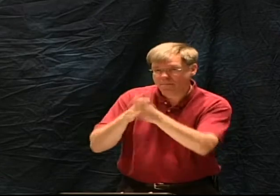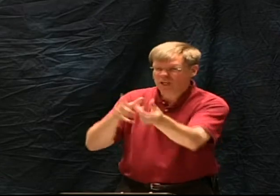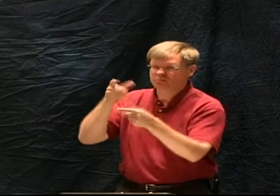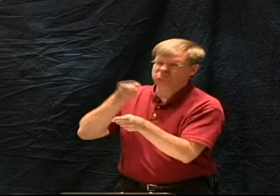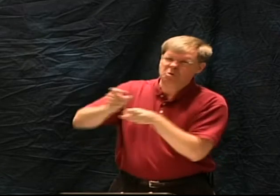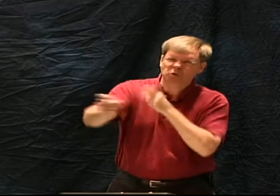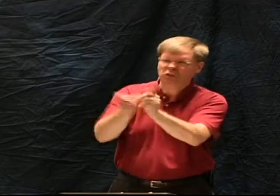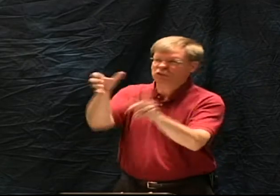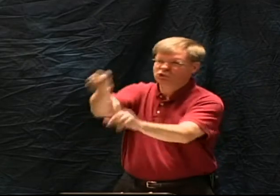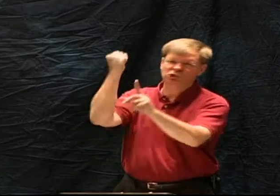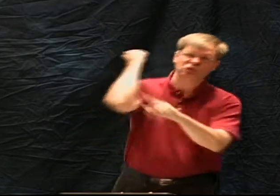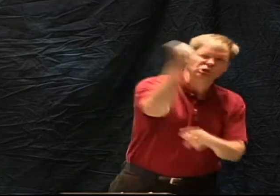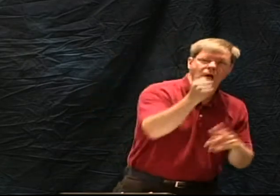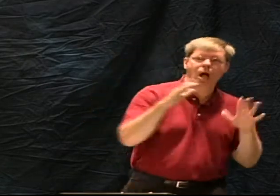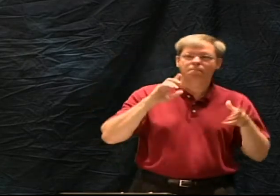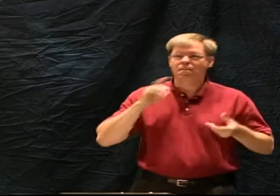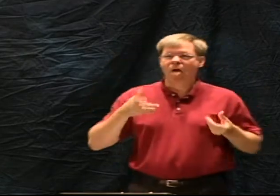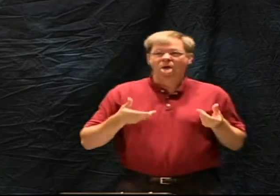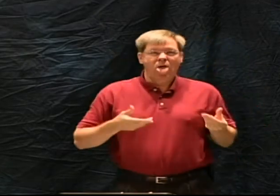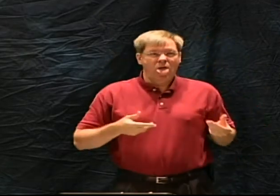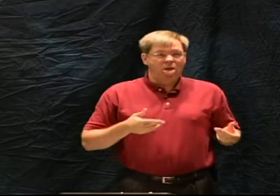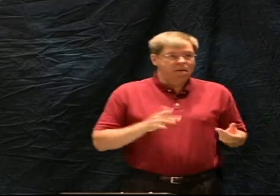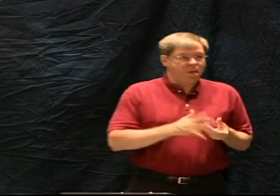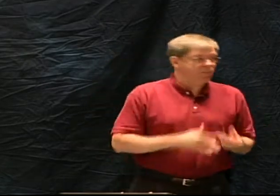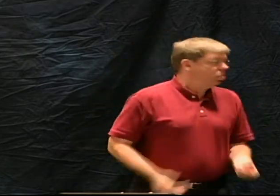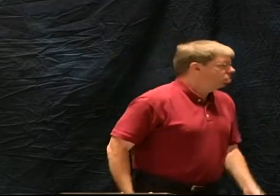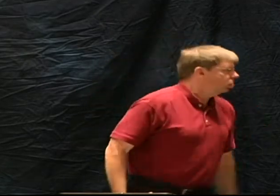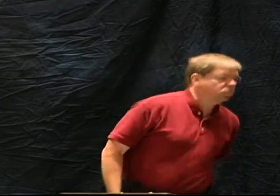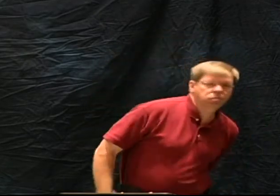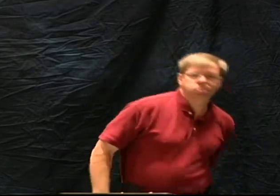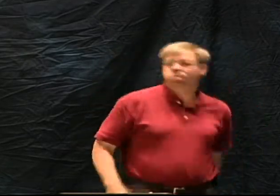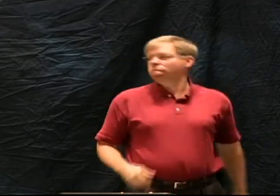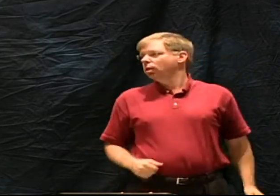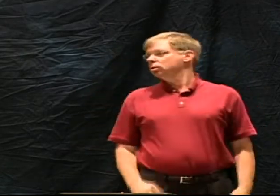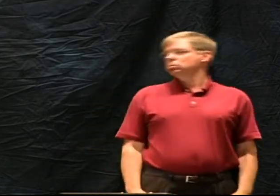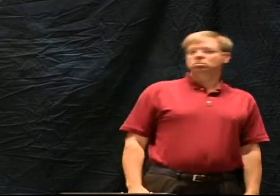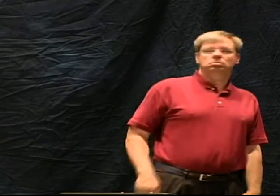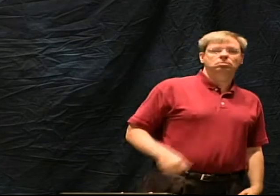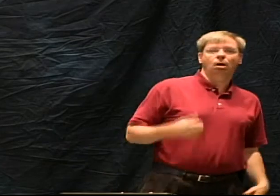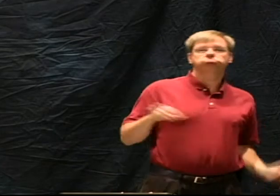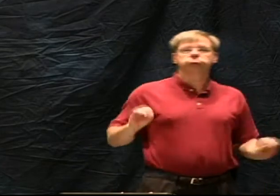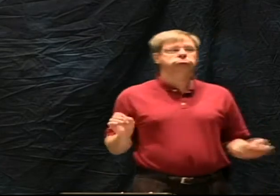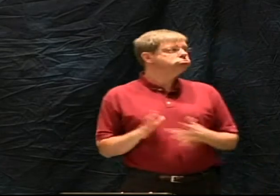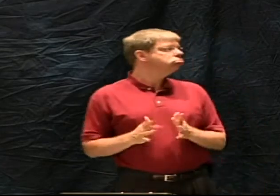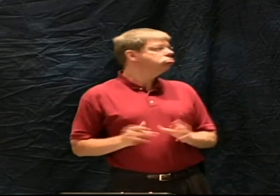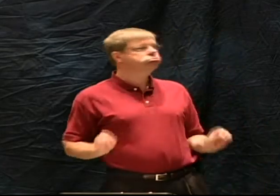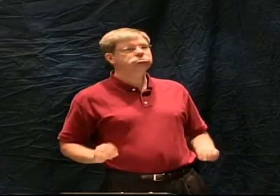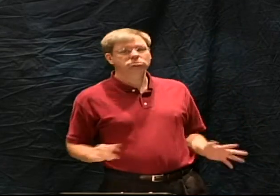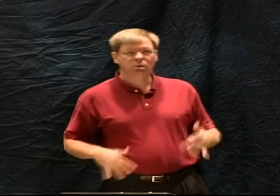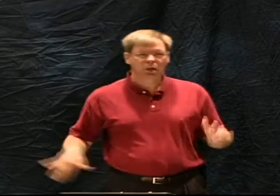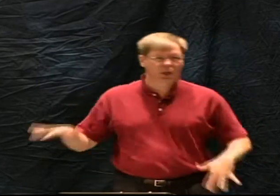be taken and gotten rid of in their kingdoms